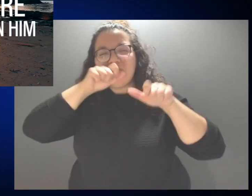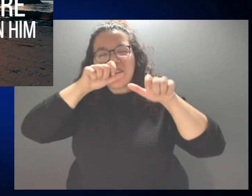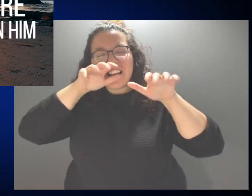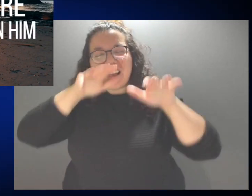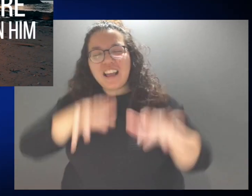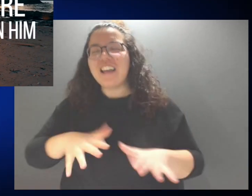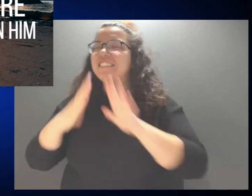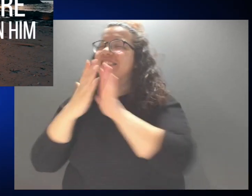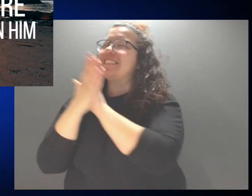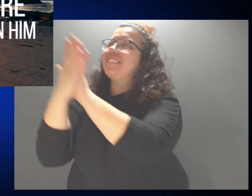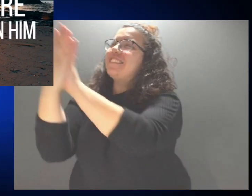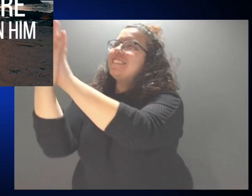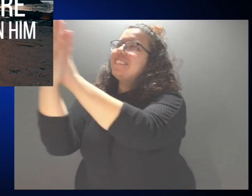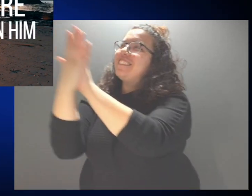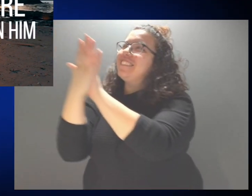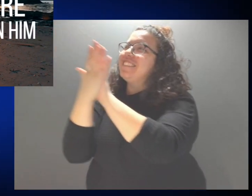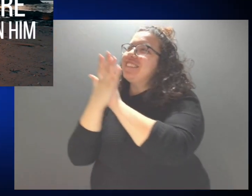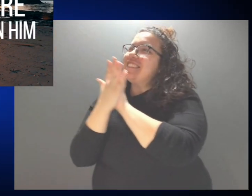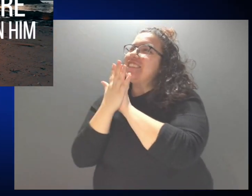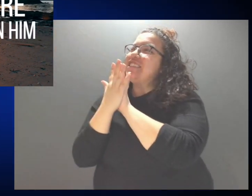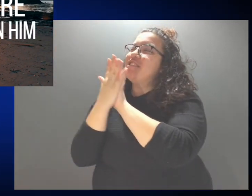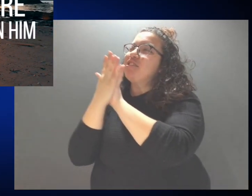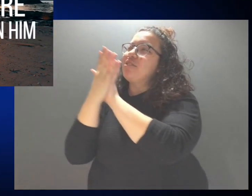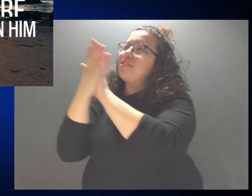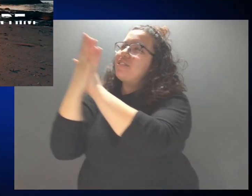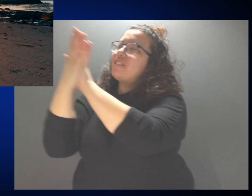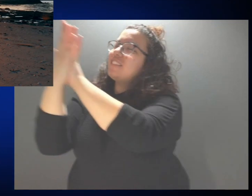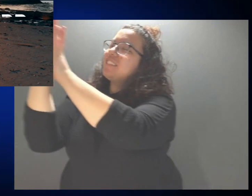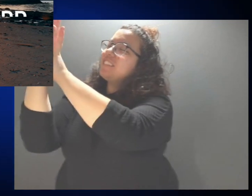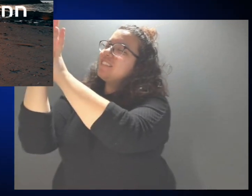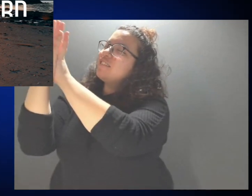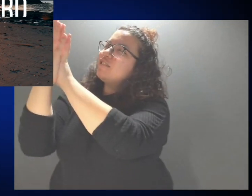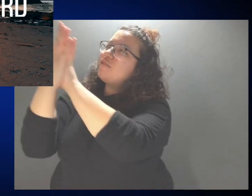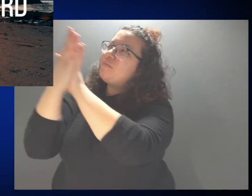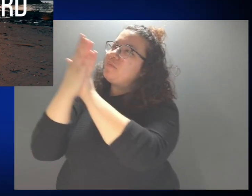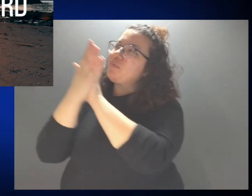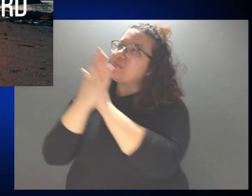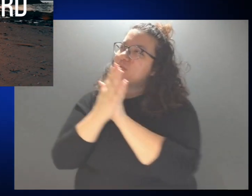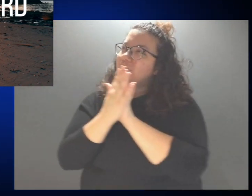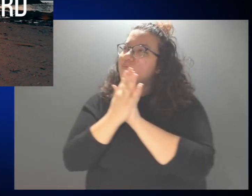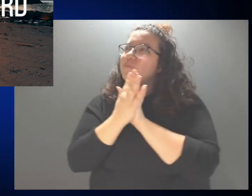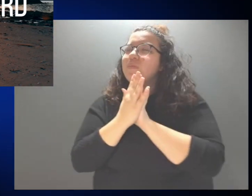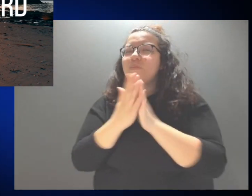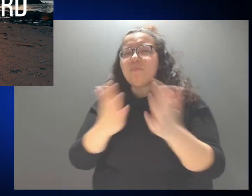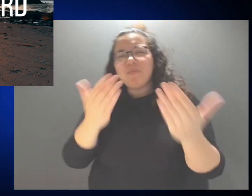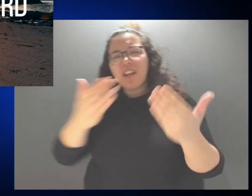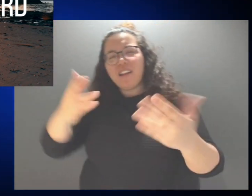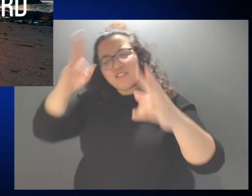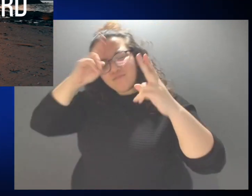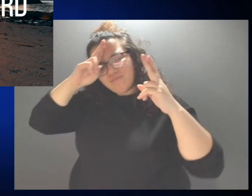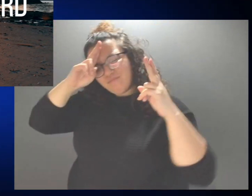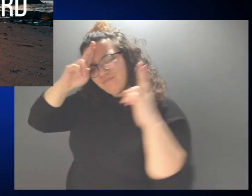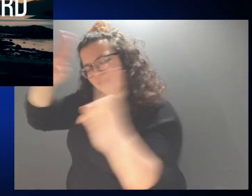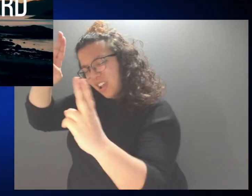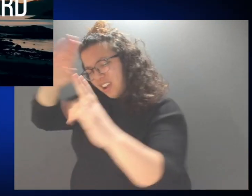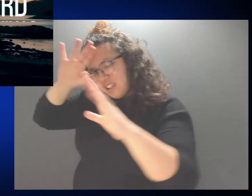hides in hell Oh fear the Lord